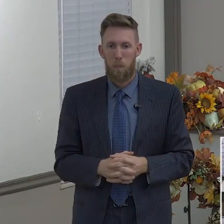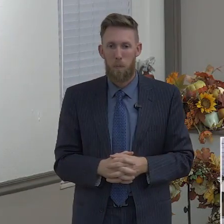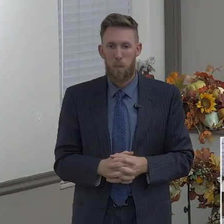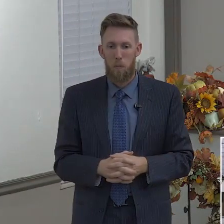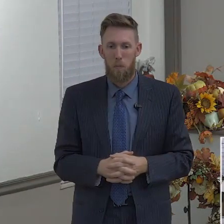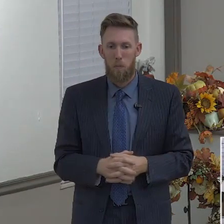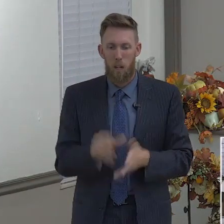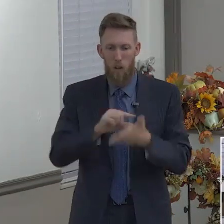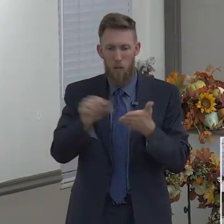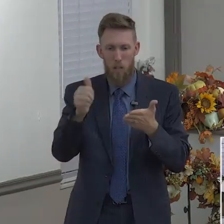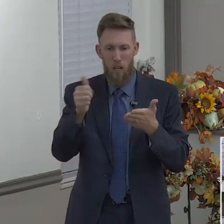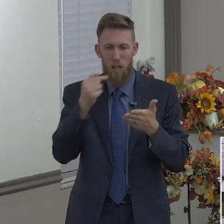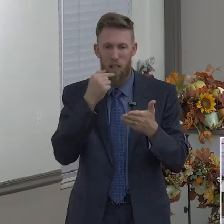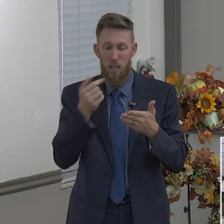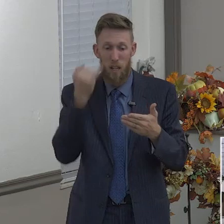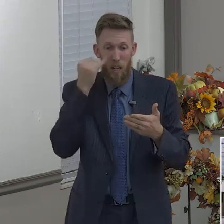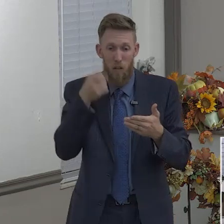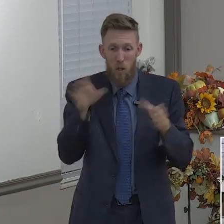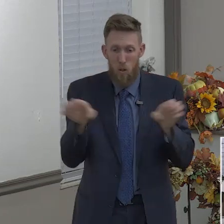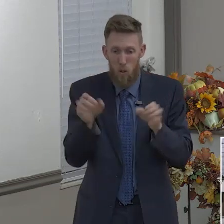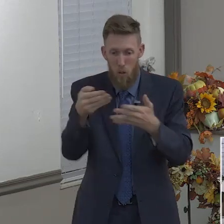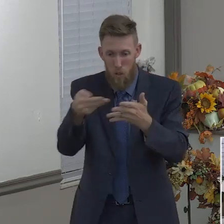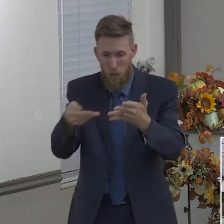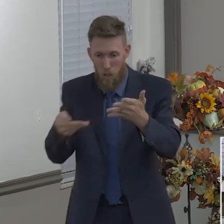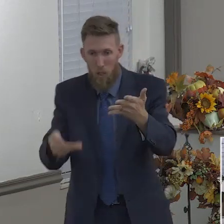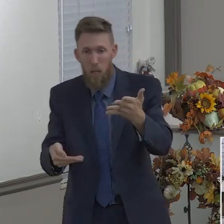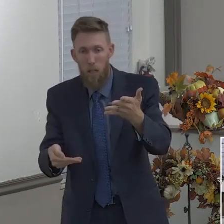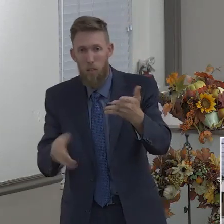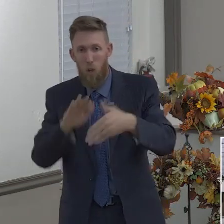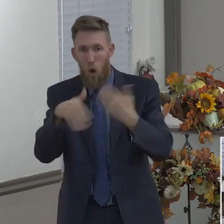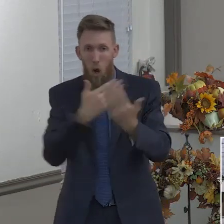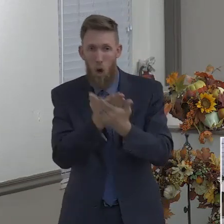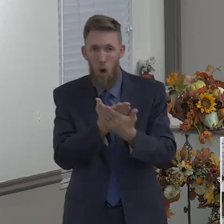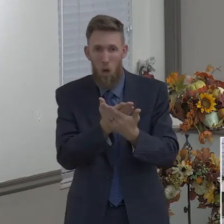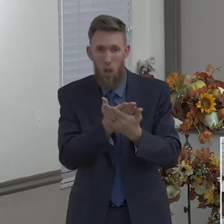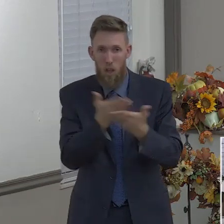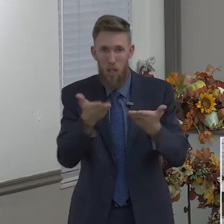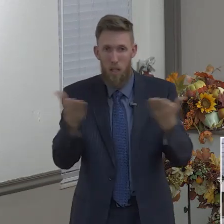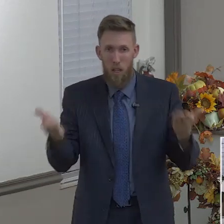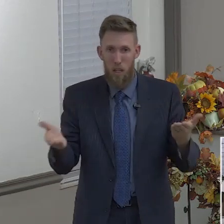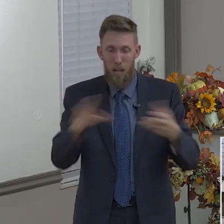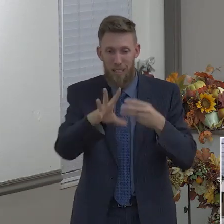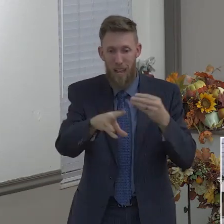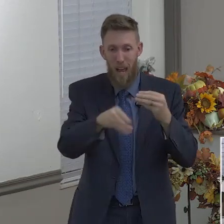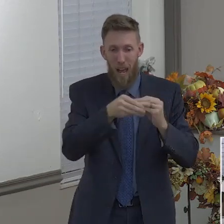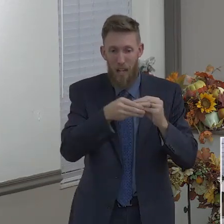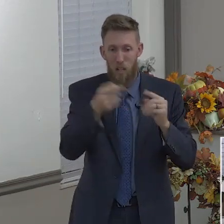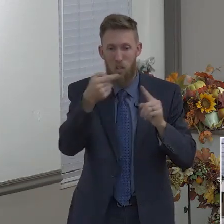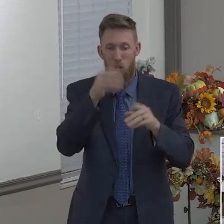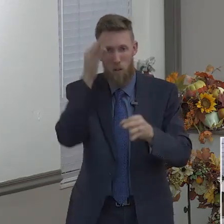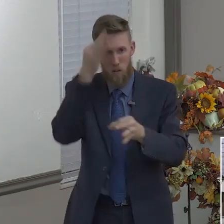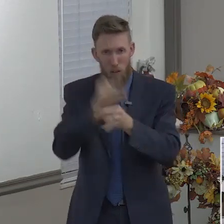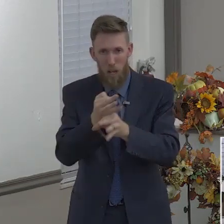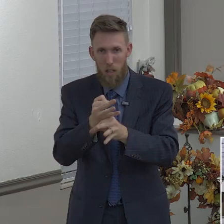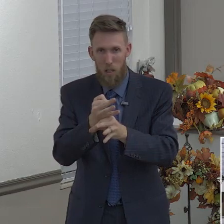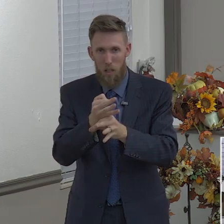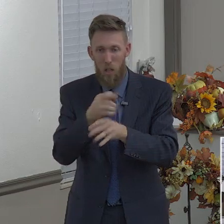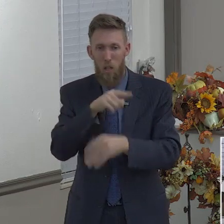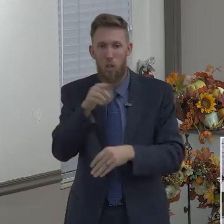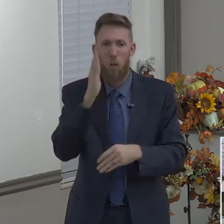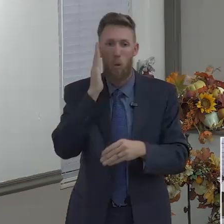things, what things? All the things mentioned all the way from verse 4. For if you do these things, you shall never fall.